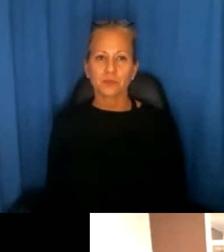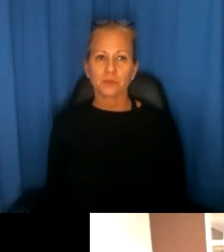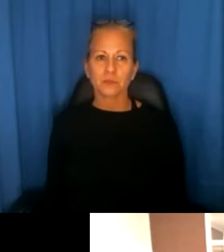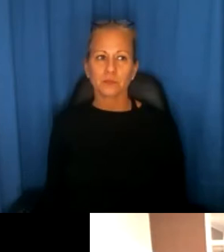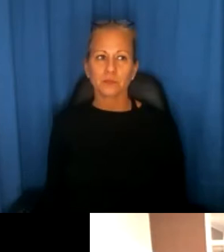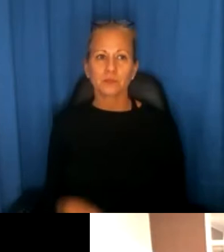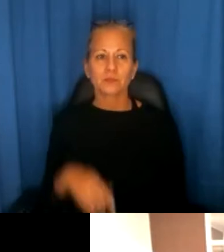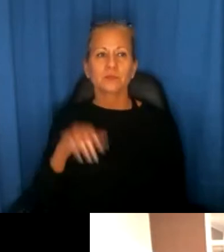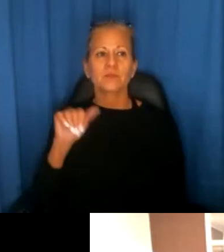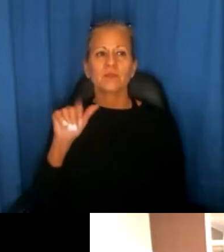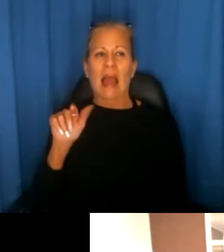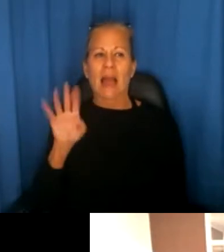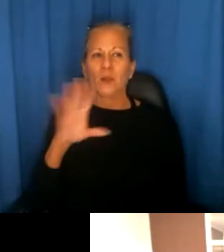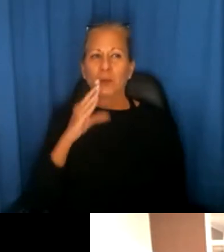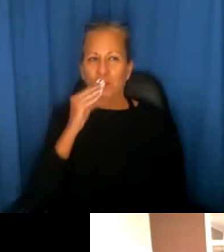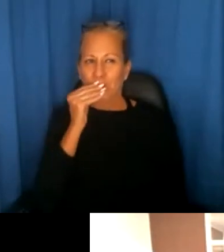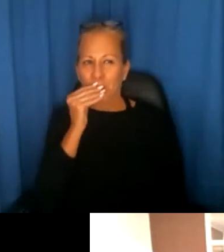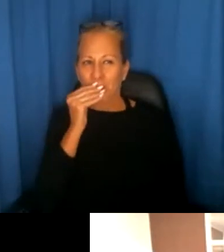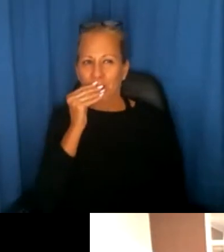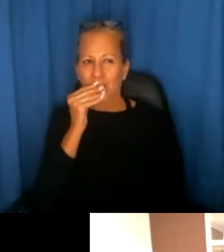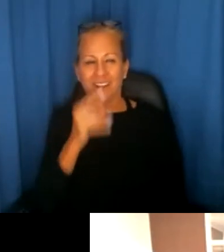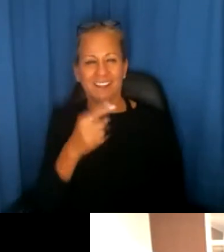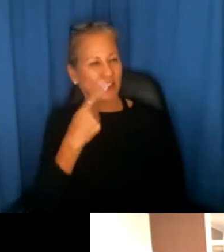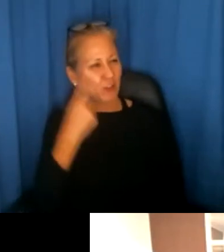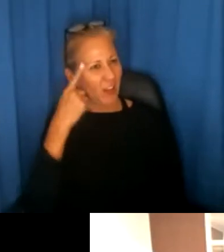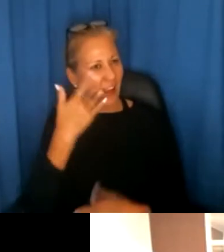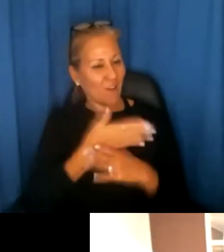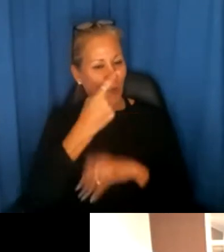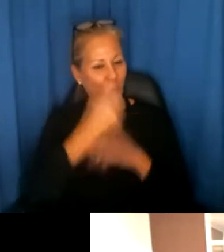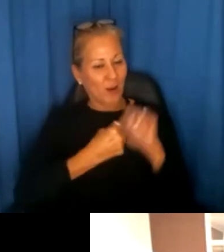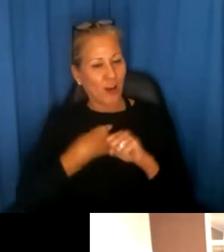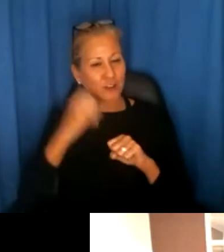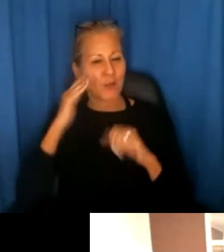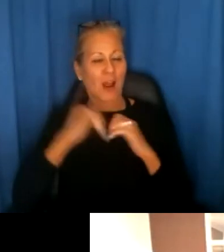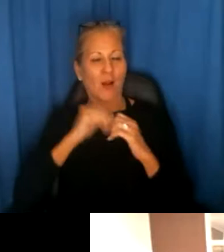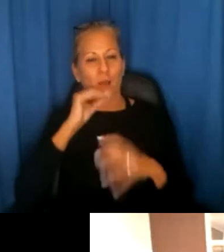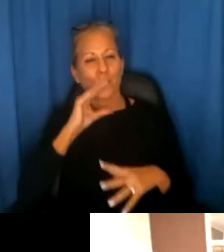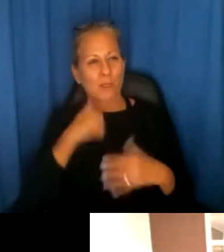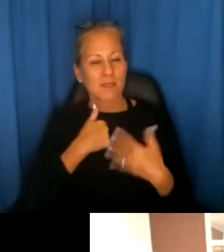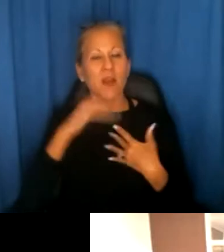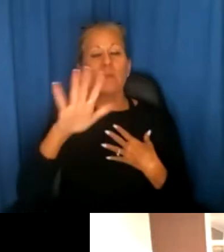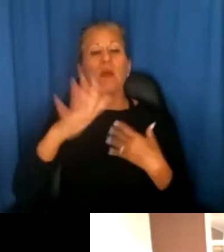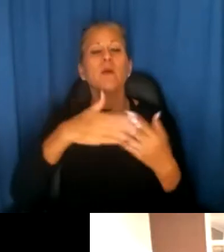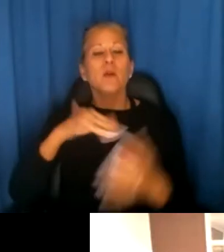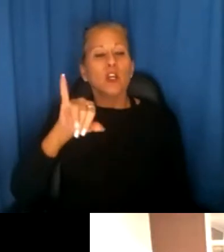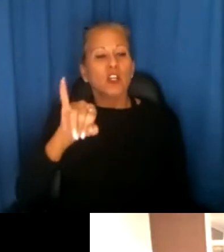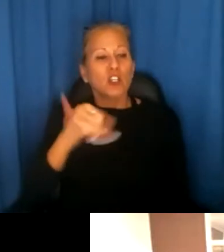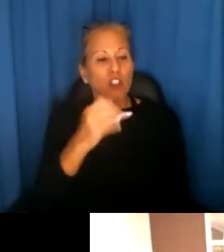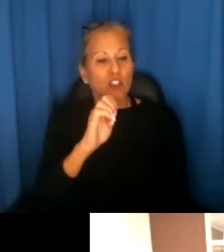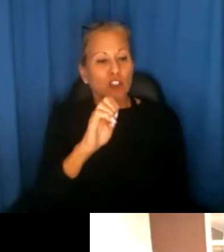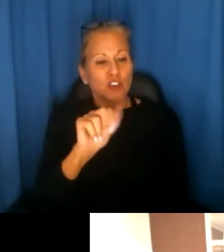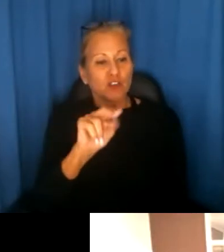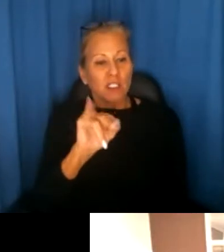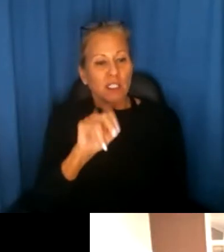Alan, I think you're on mute. There we go. You'd think after a year, I'd know how to use this thing, huh? Janine, anything that you wanted to add from HUD's perspective